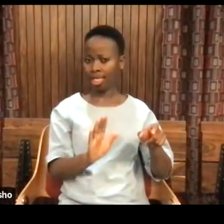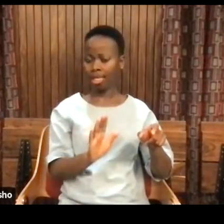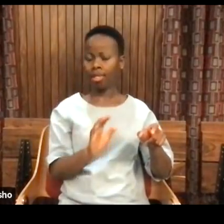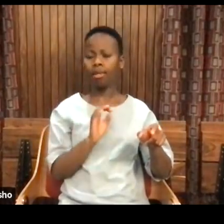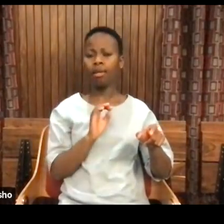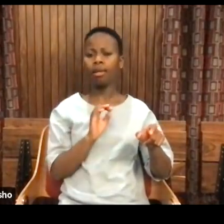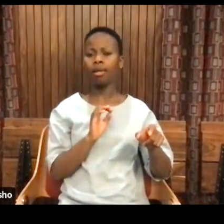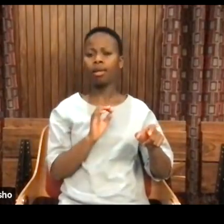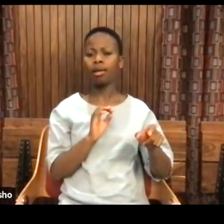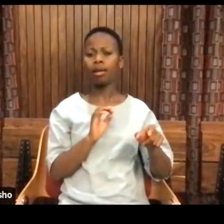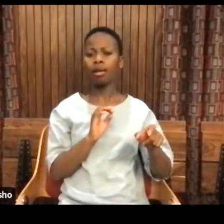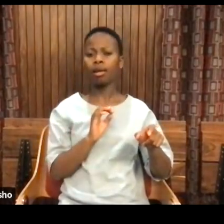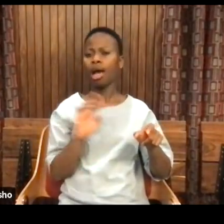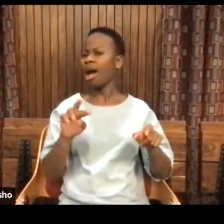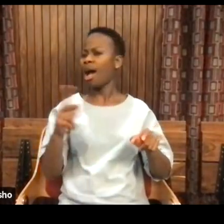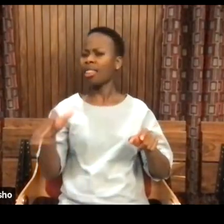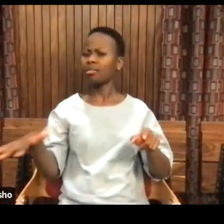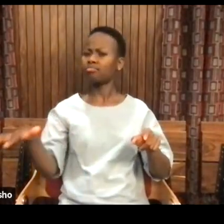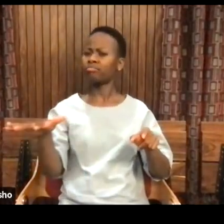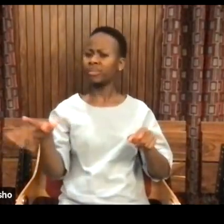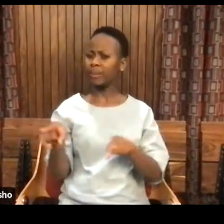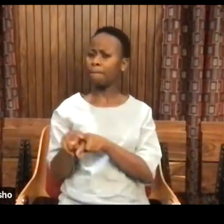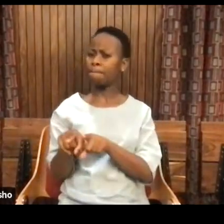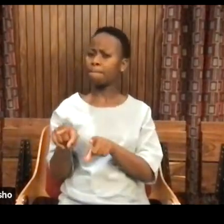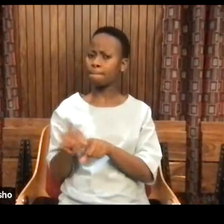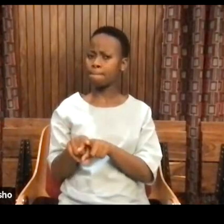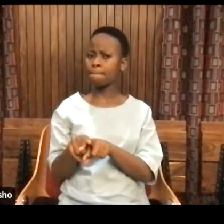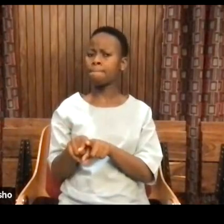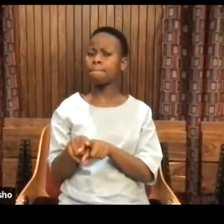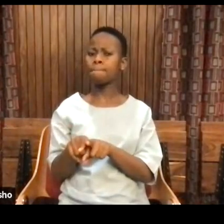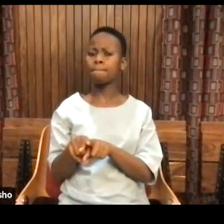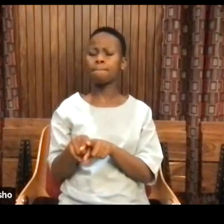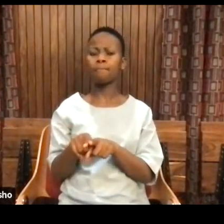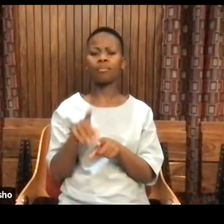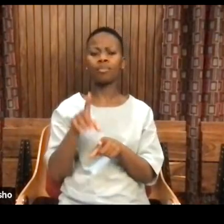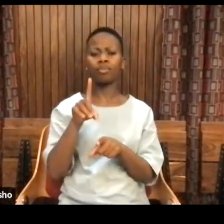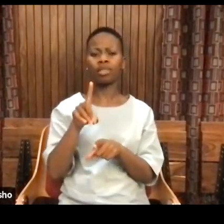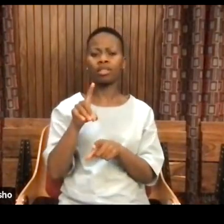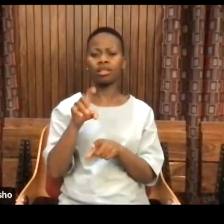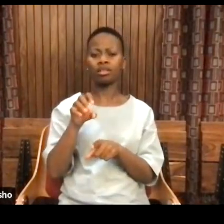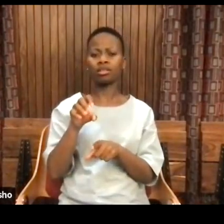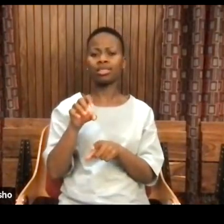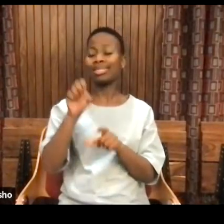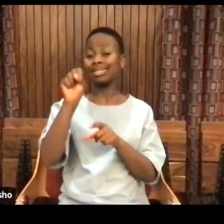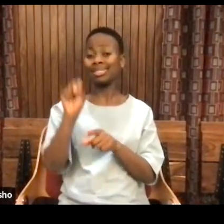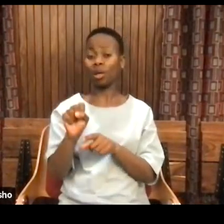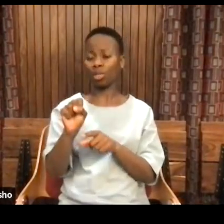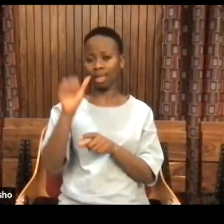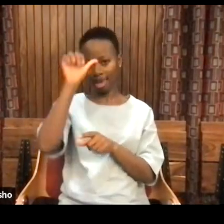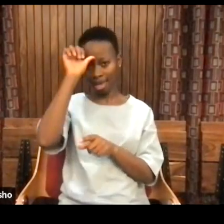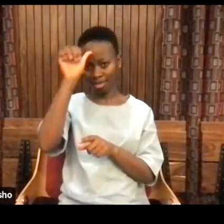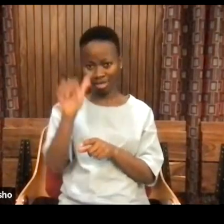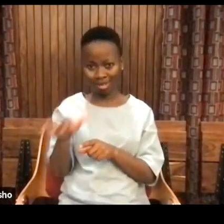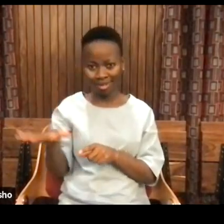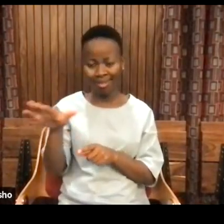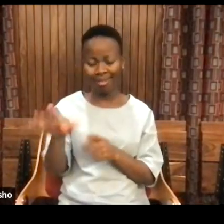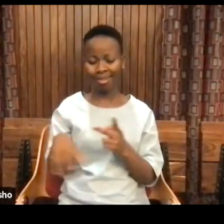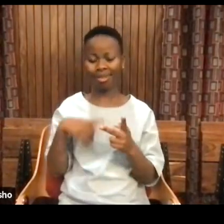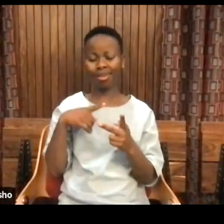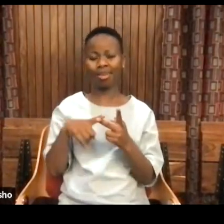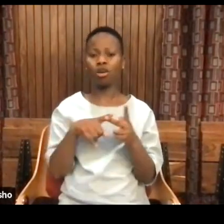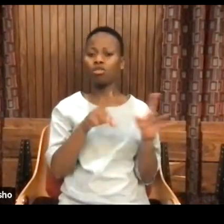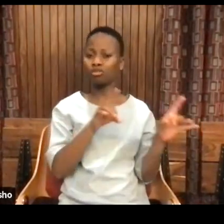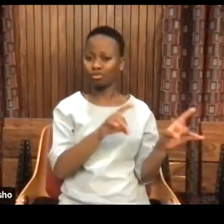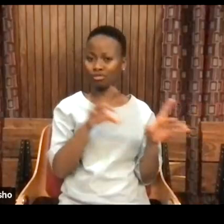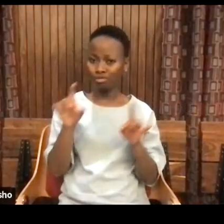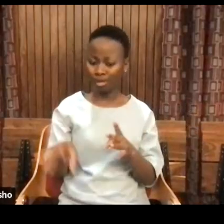done in Africa, but it's been done in many other places. It has been done to Dalits in South Asia, to Kori people in Australia,